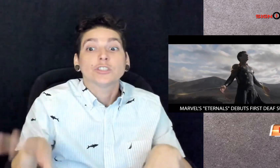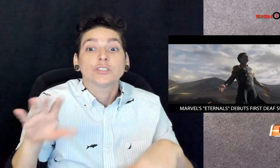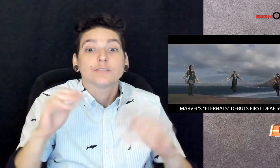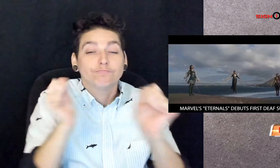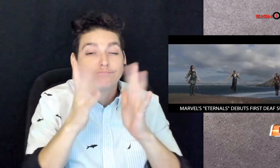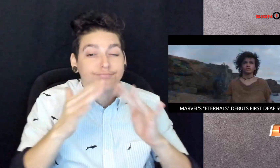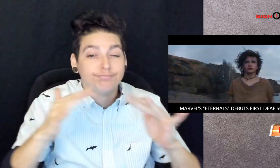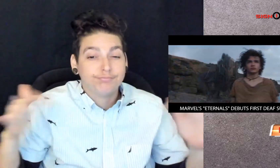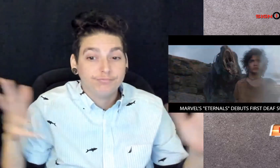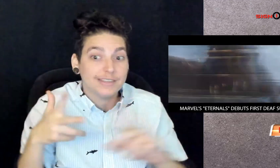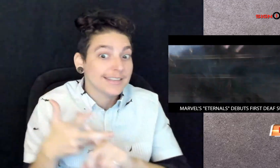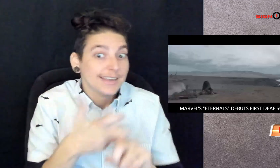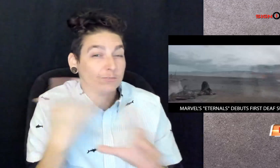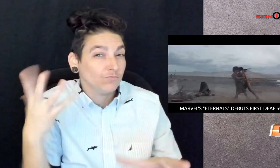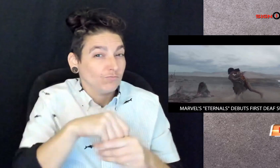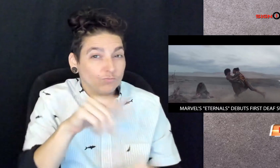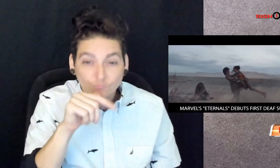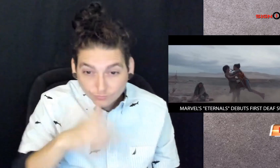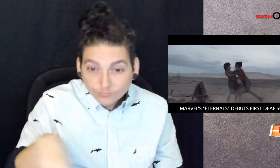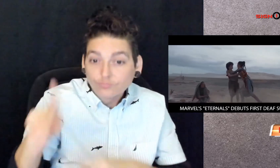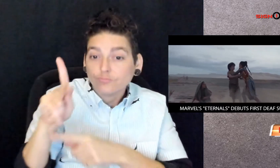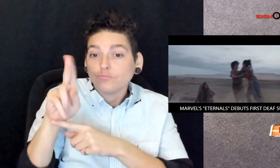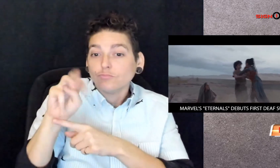as Kingo Sunan,